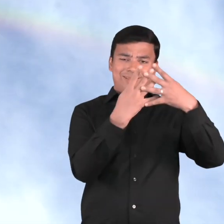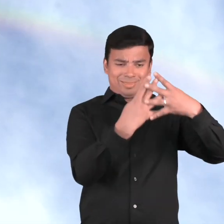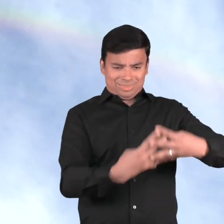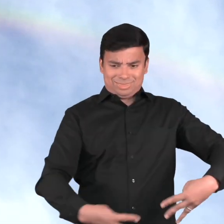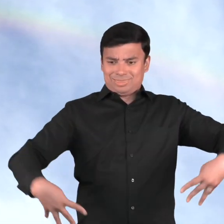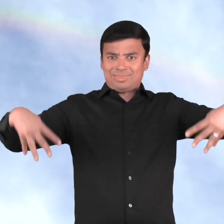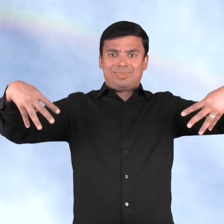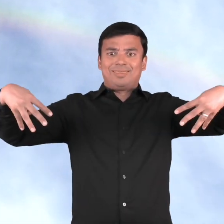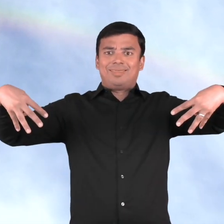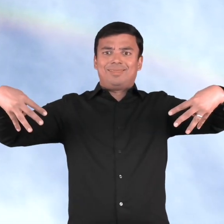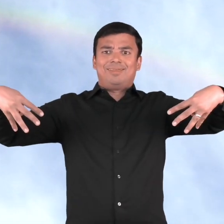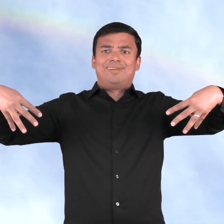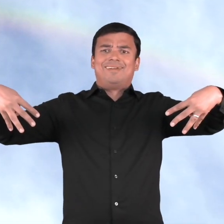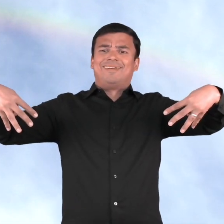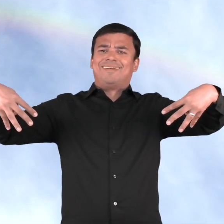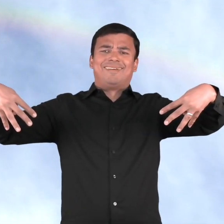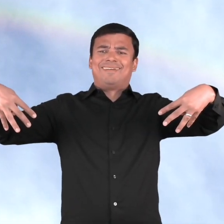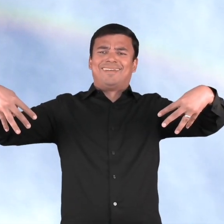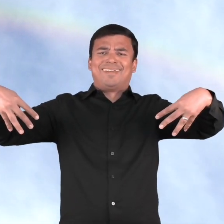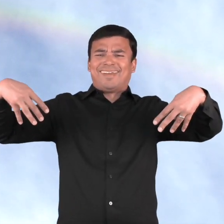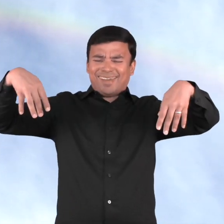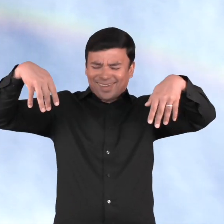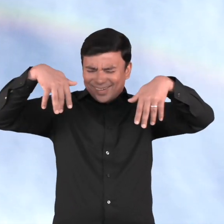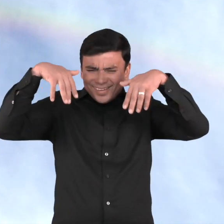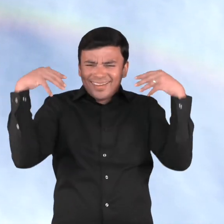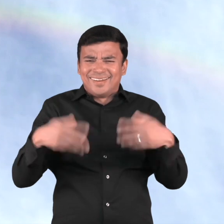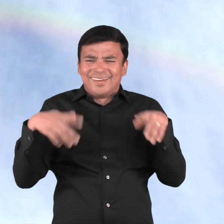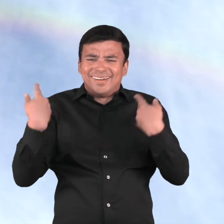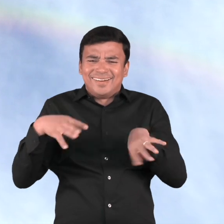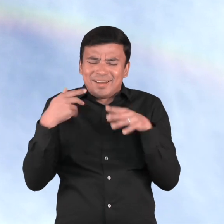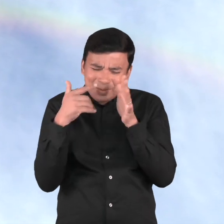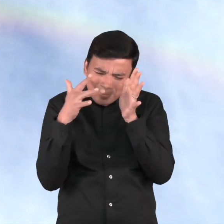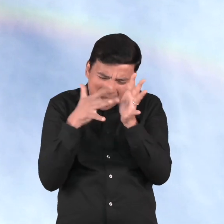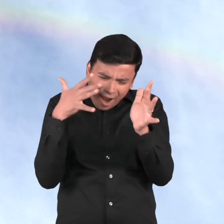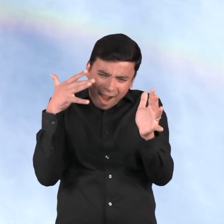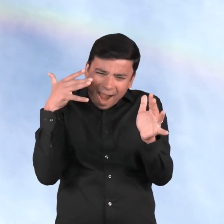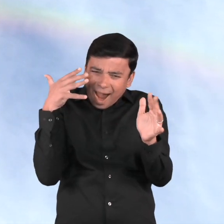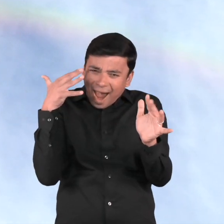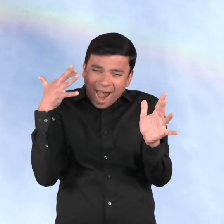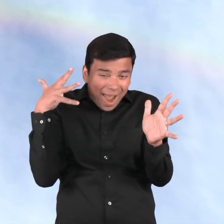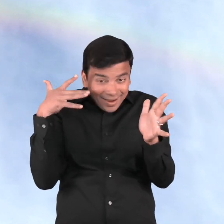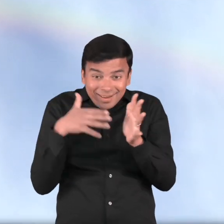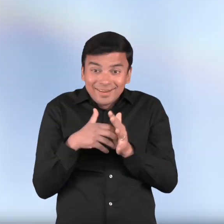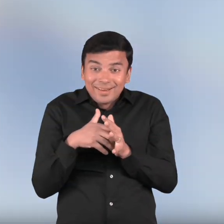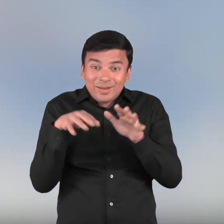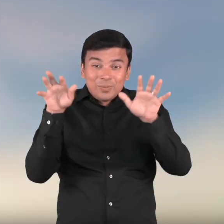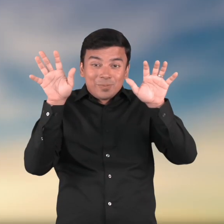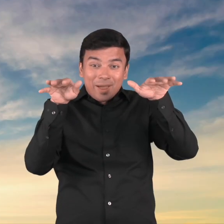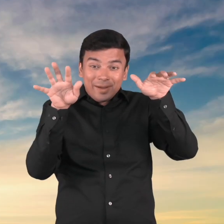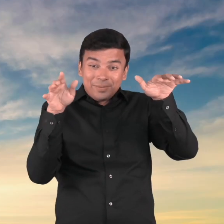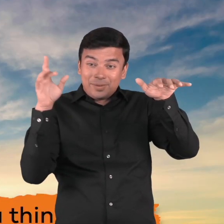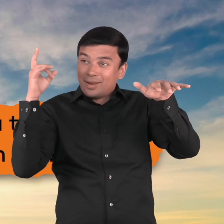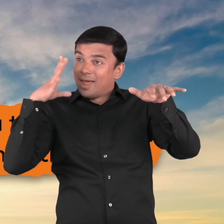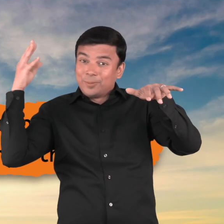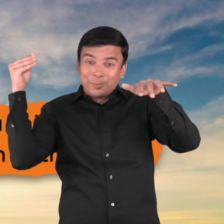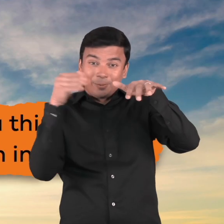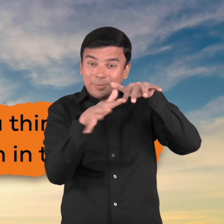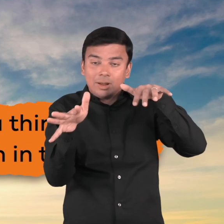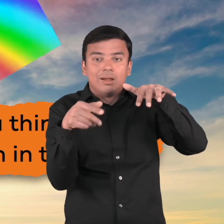is super rare. This kind of rainbow has nothing to do with rain. Instead, it happens when sunlight